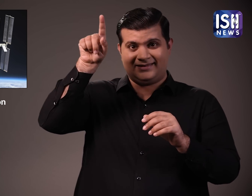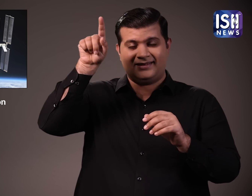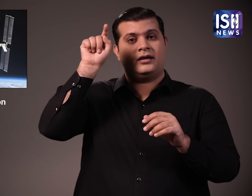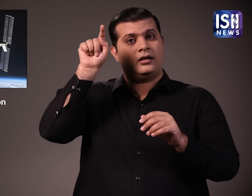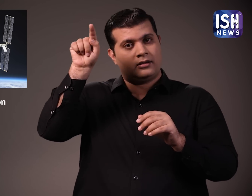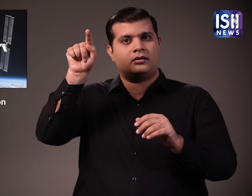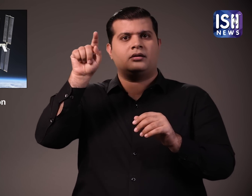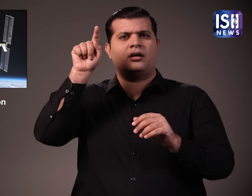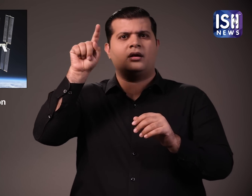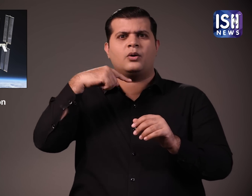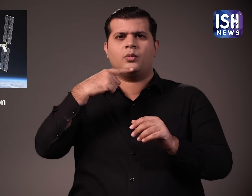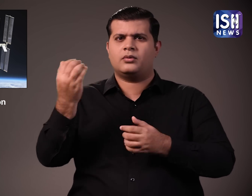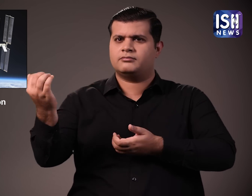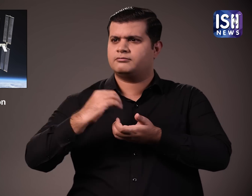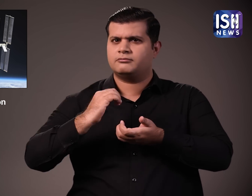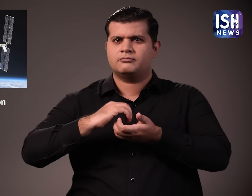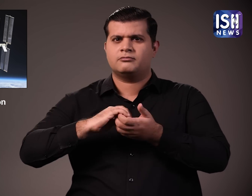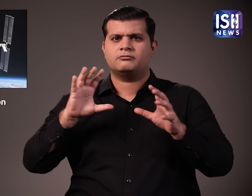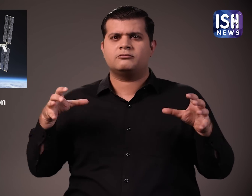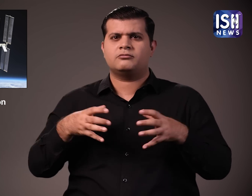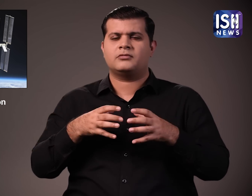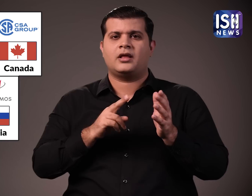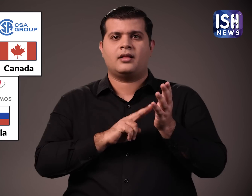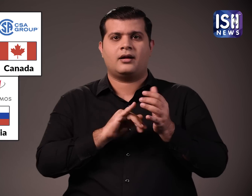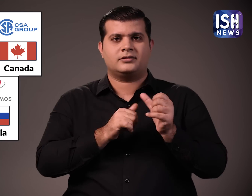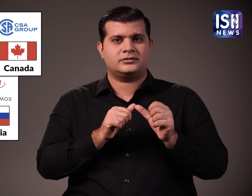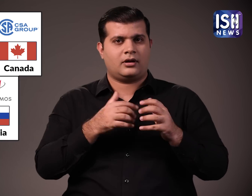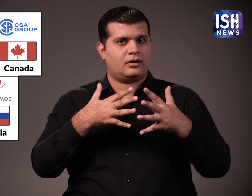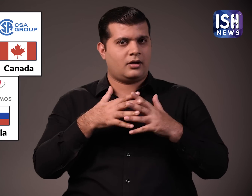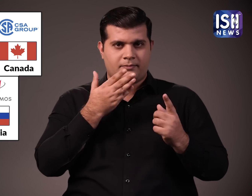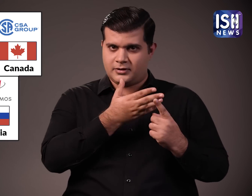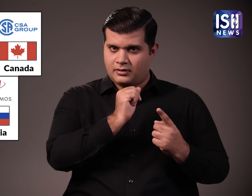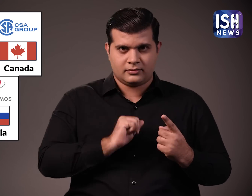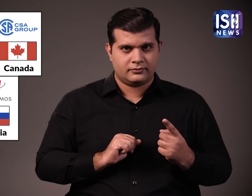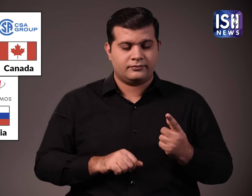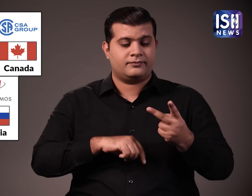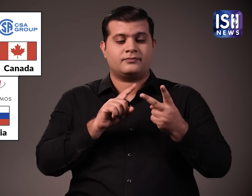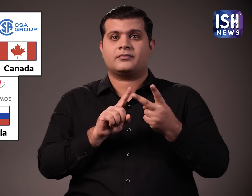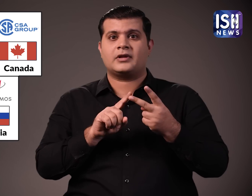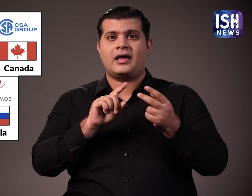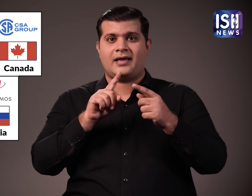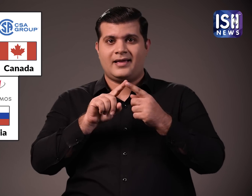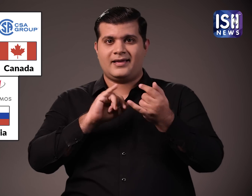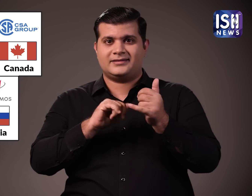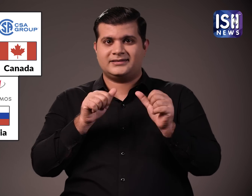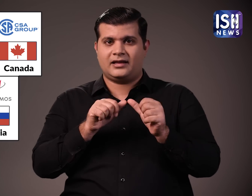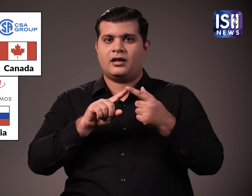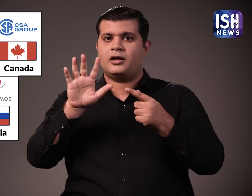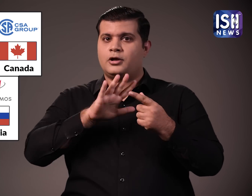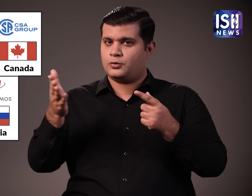stands for the International Space Station. The ISS is a collaborative effort of America's NASA,